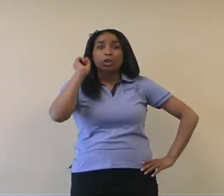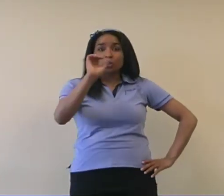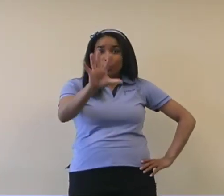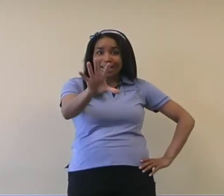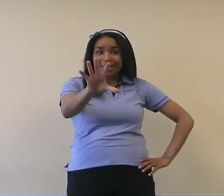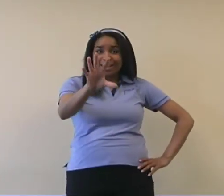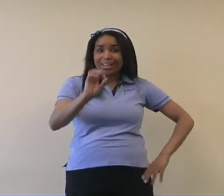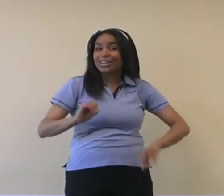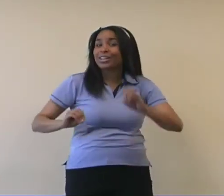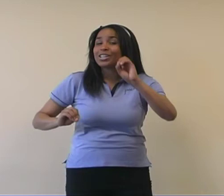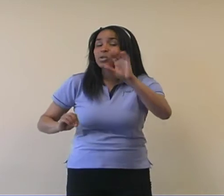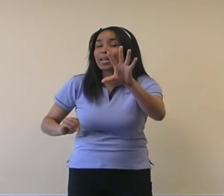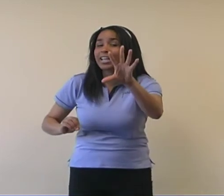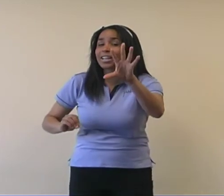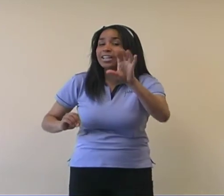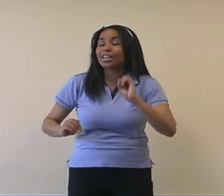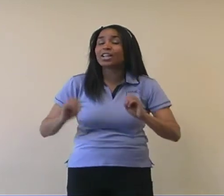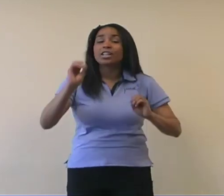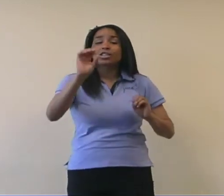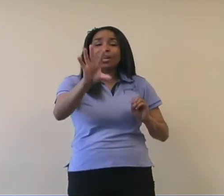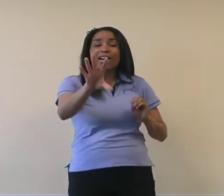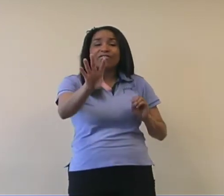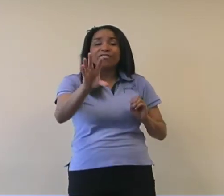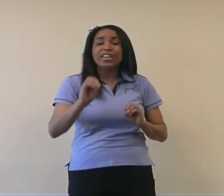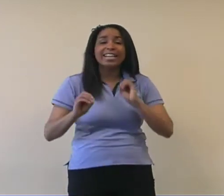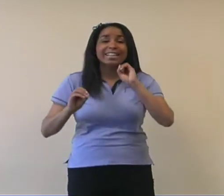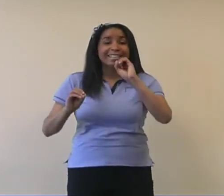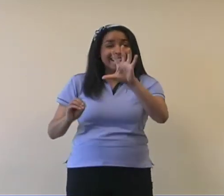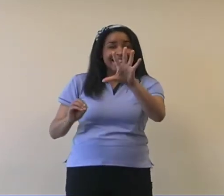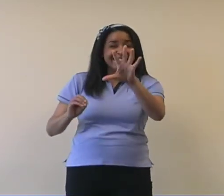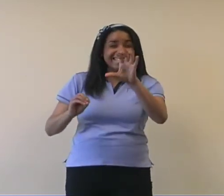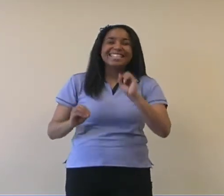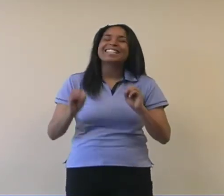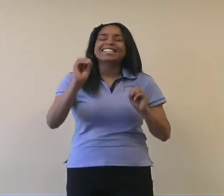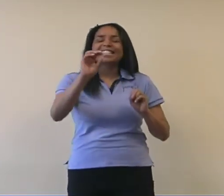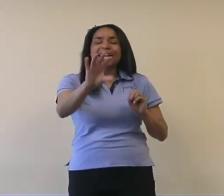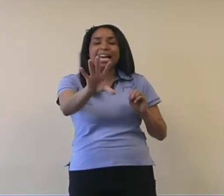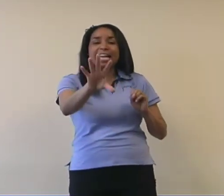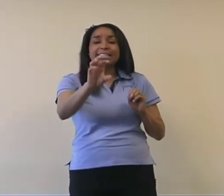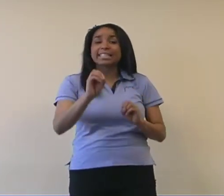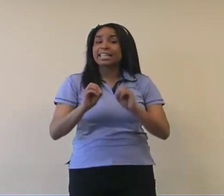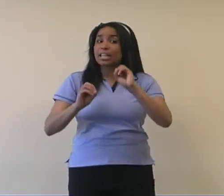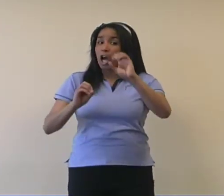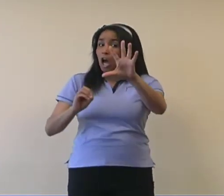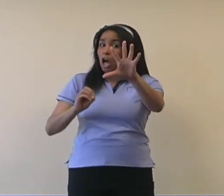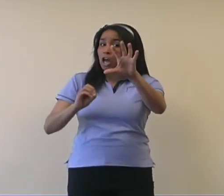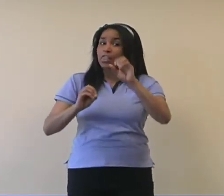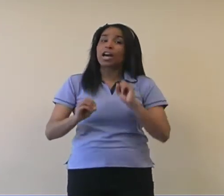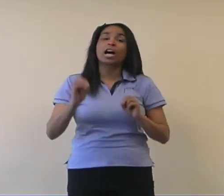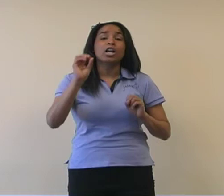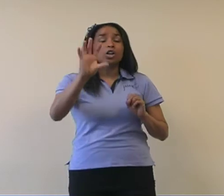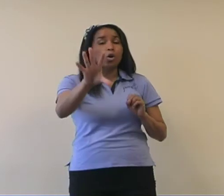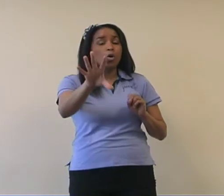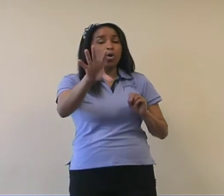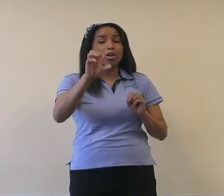Twinkle, twinkle, traffic light, standing on the corner